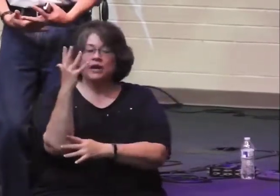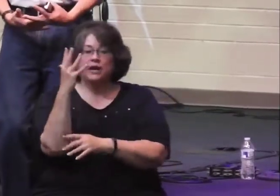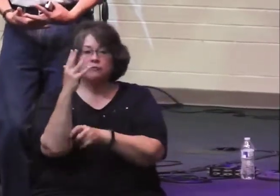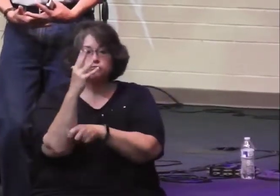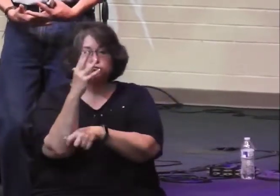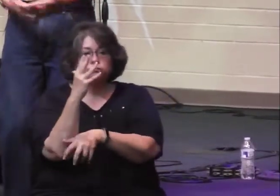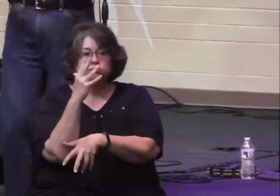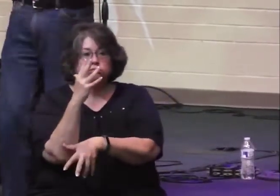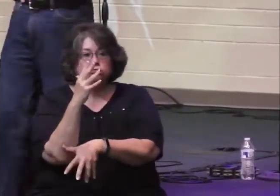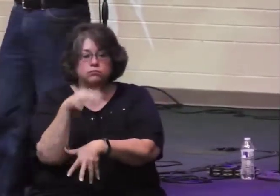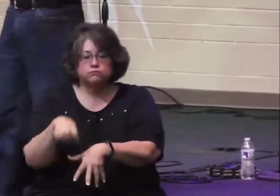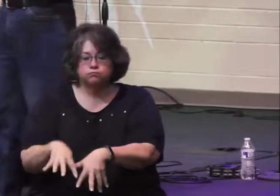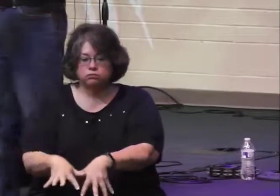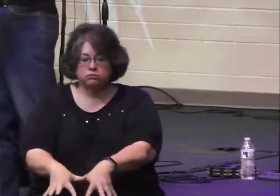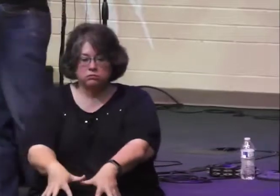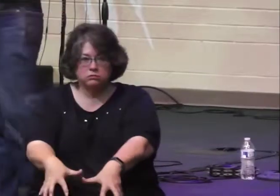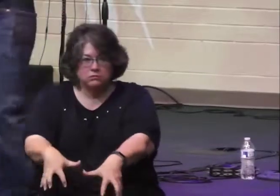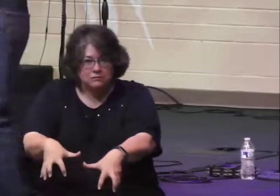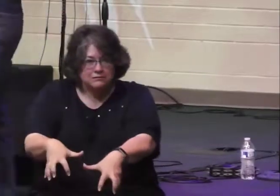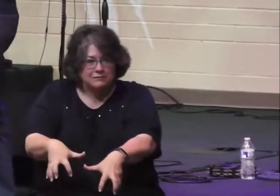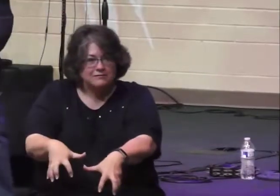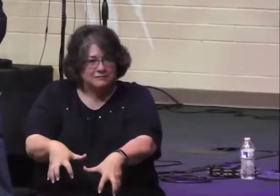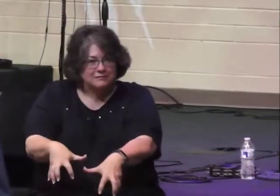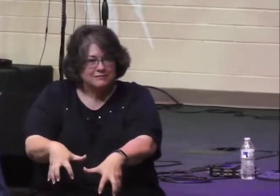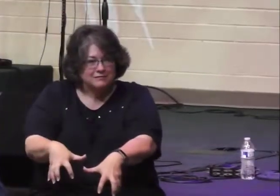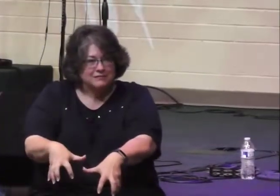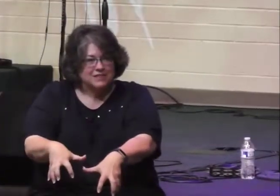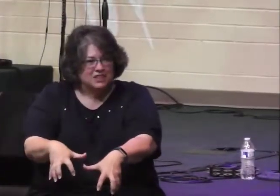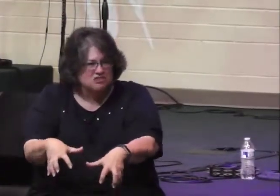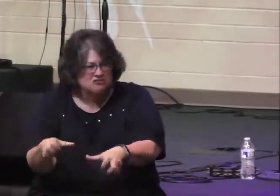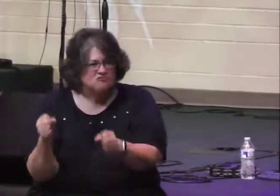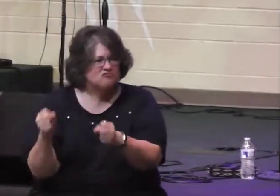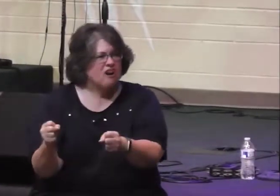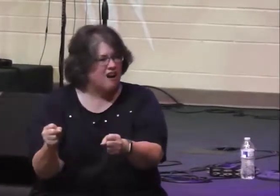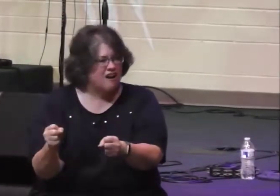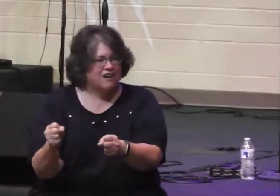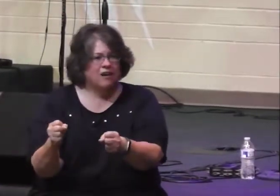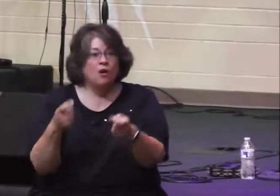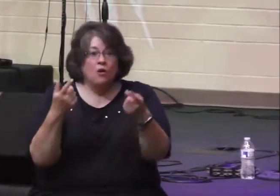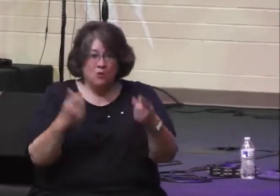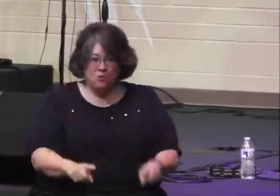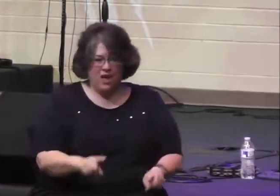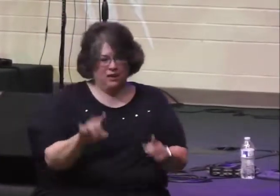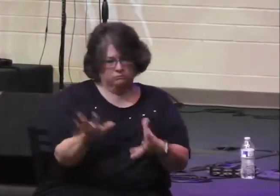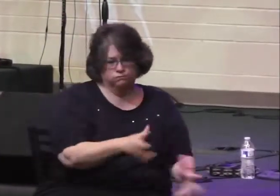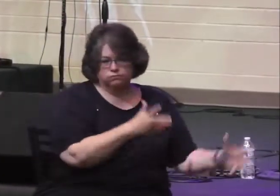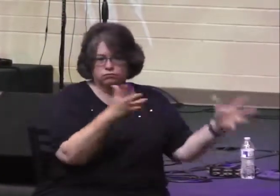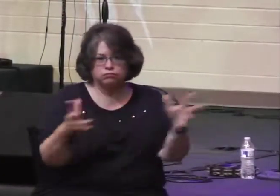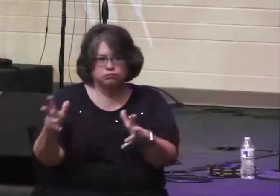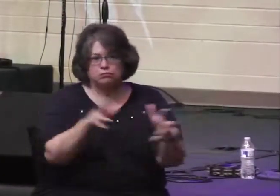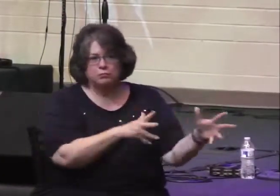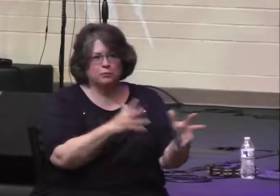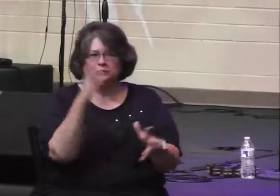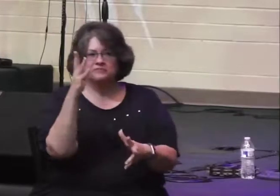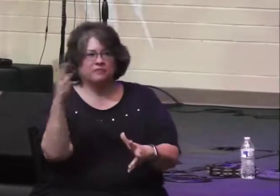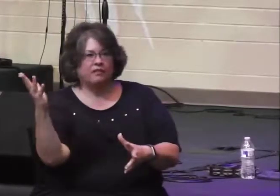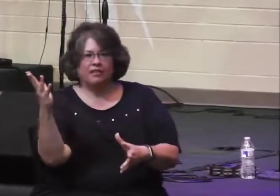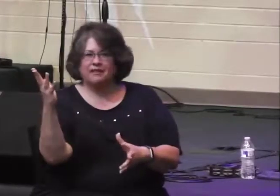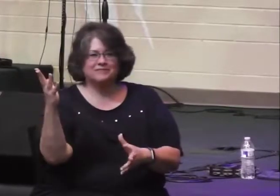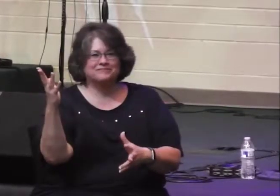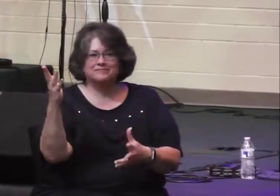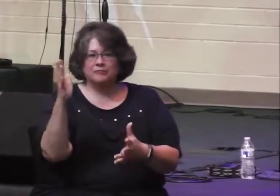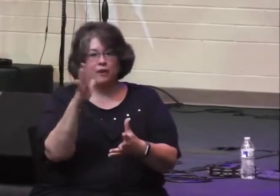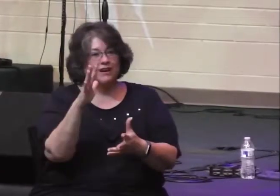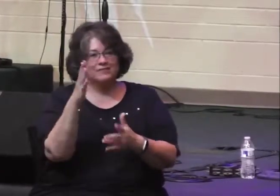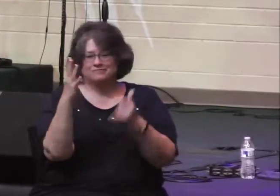our relationship with God. And just the small stuff, spending time in his word, praying, coming to know